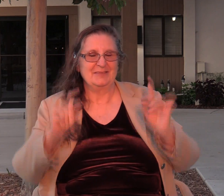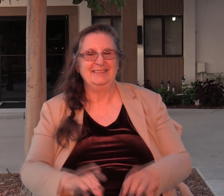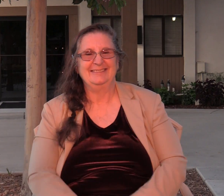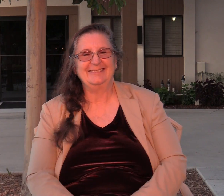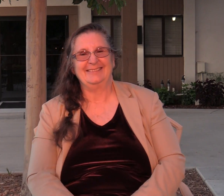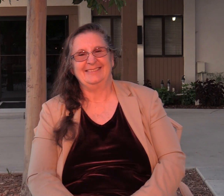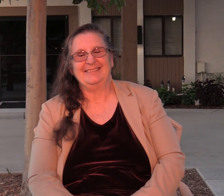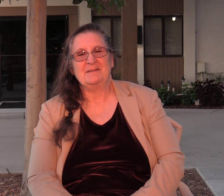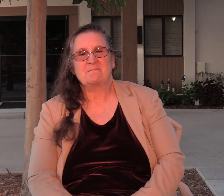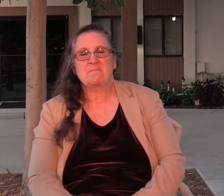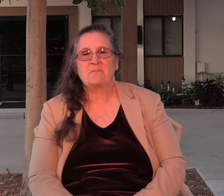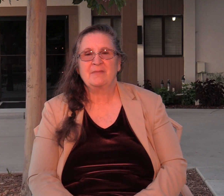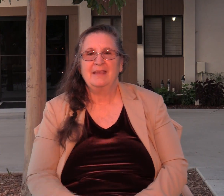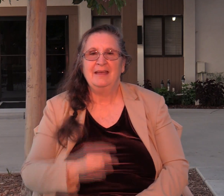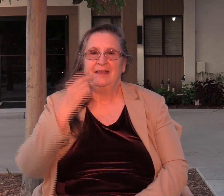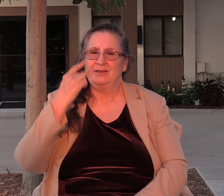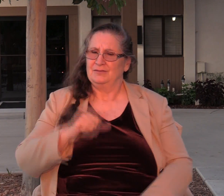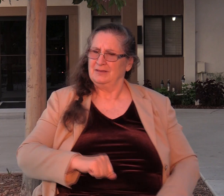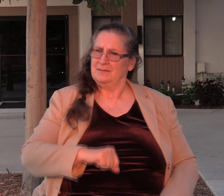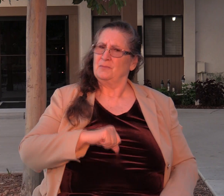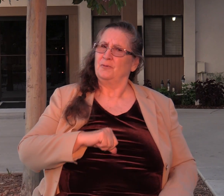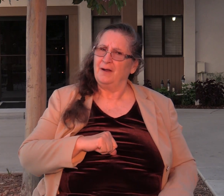But you see the pride of this man even in his death